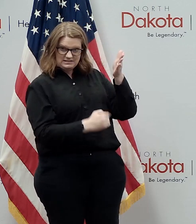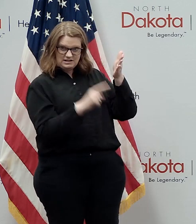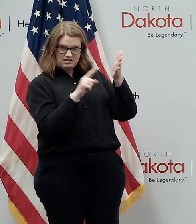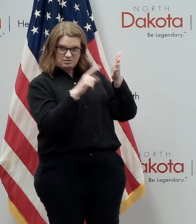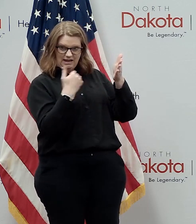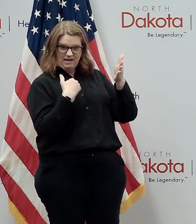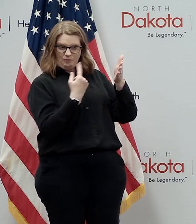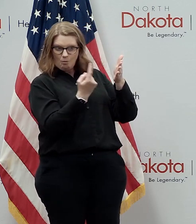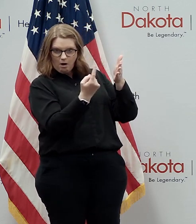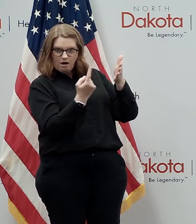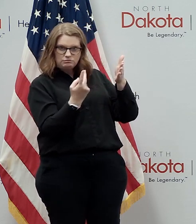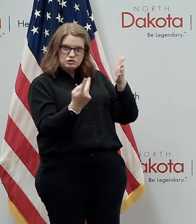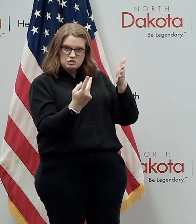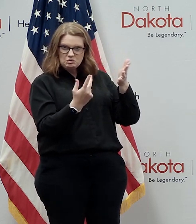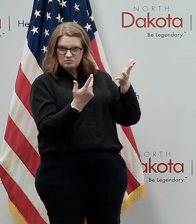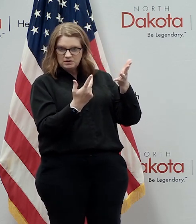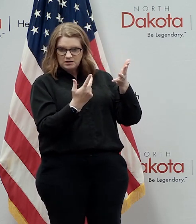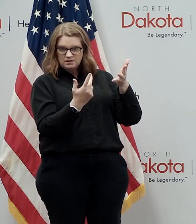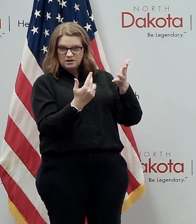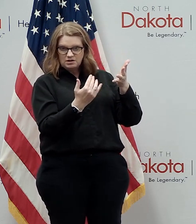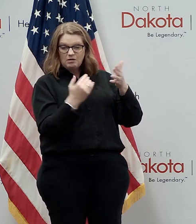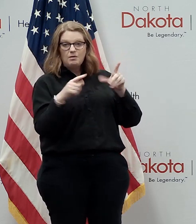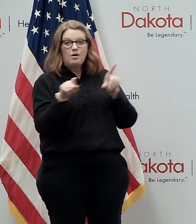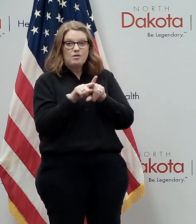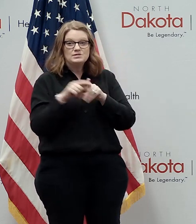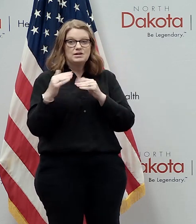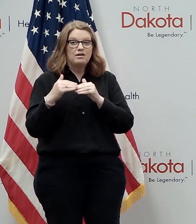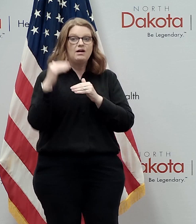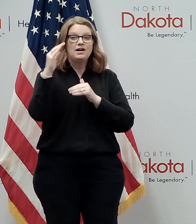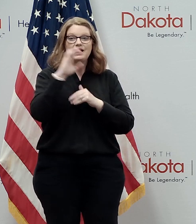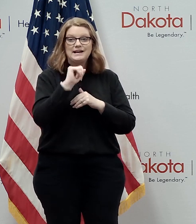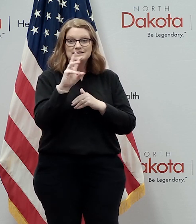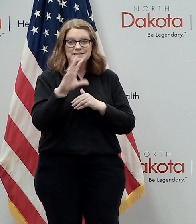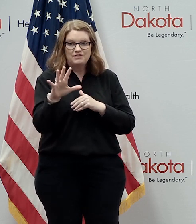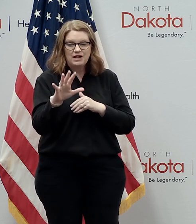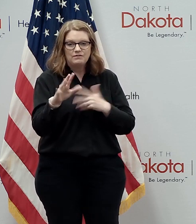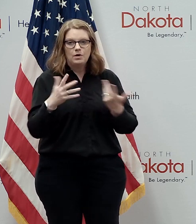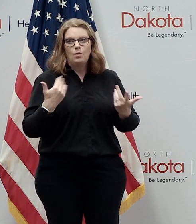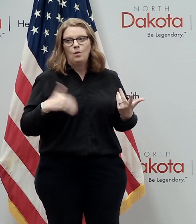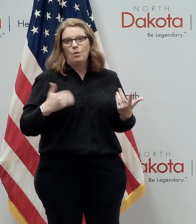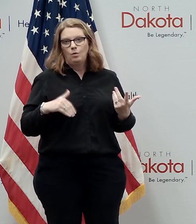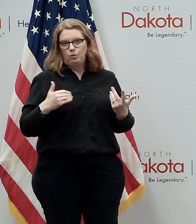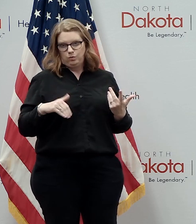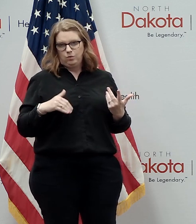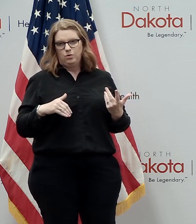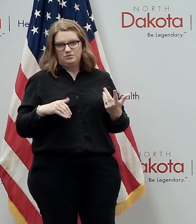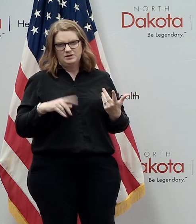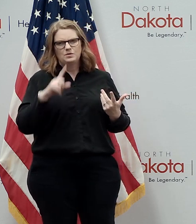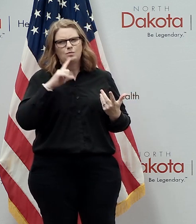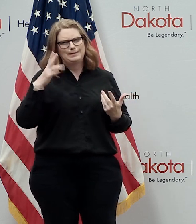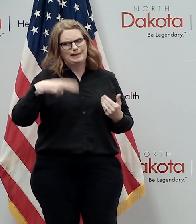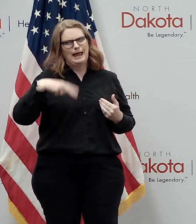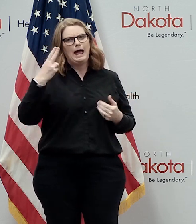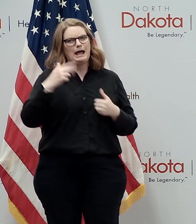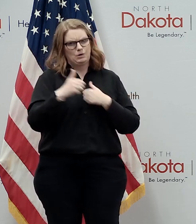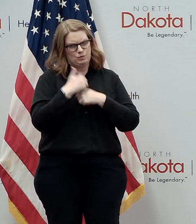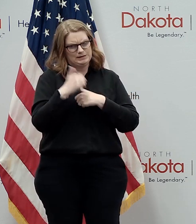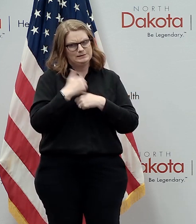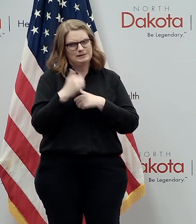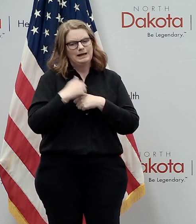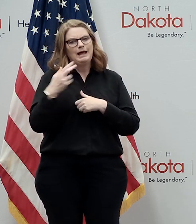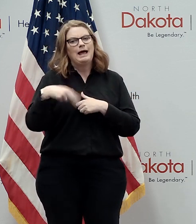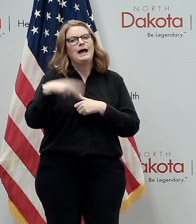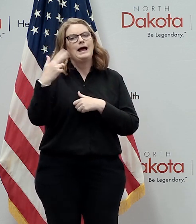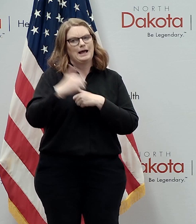that would be the uh category of age plus multiple comorbidities that's put people at the highest amount of risk